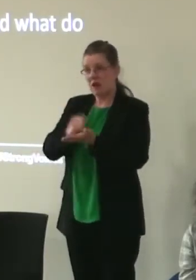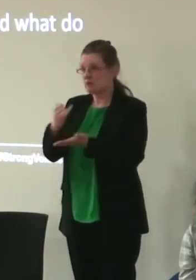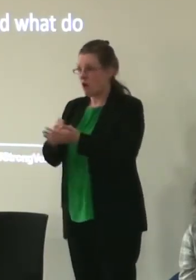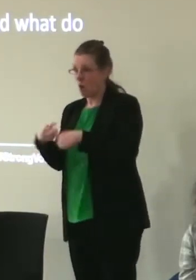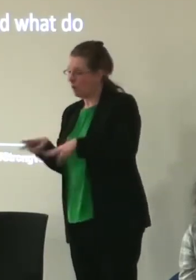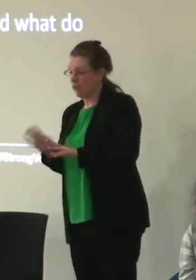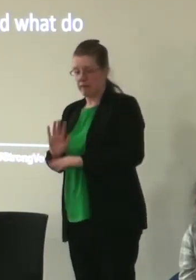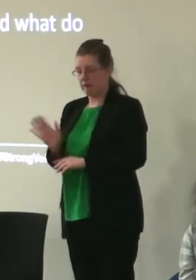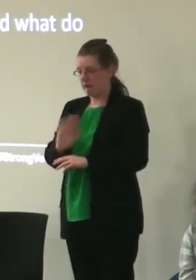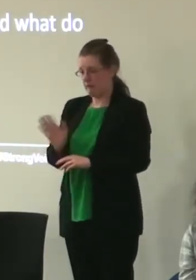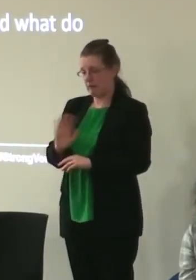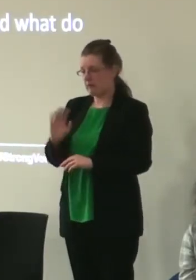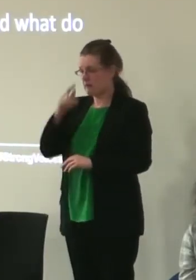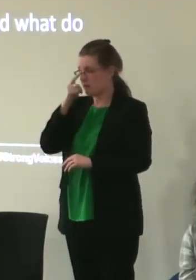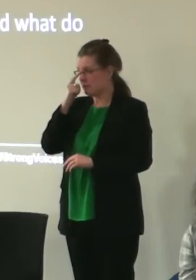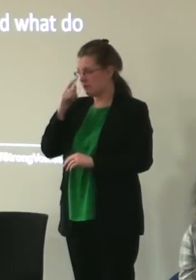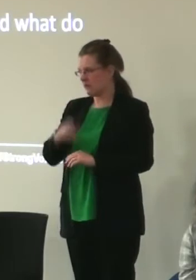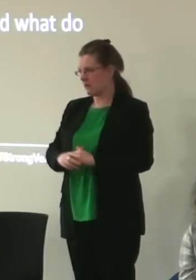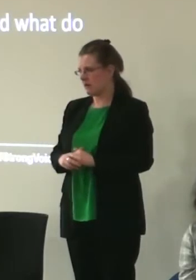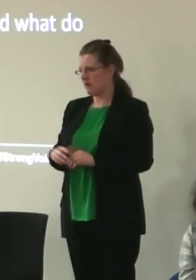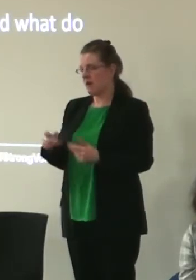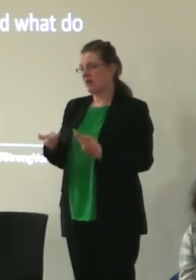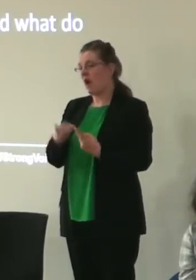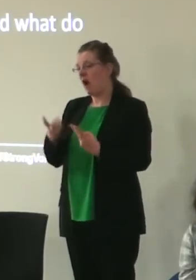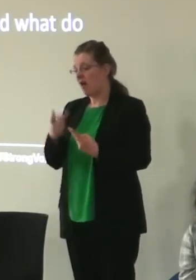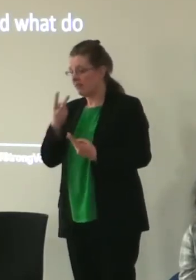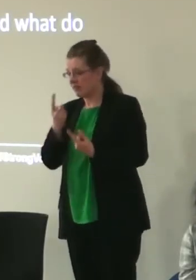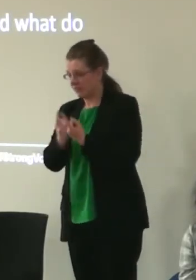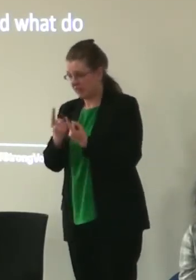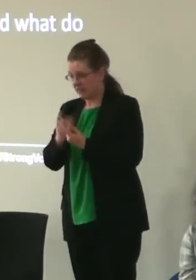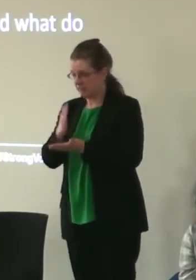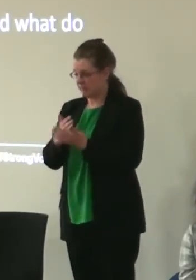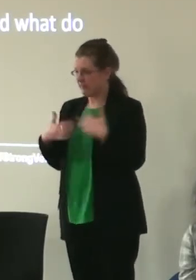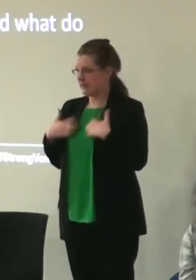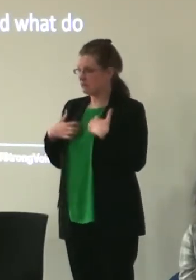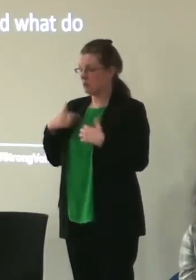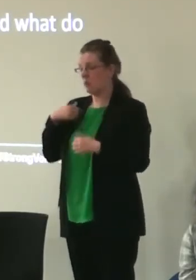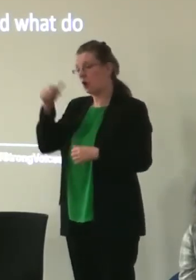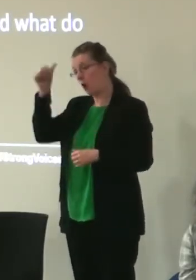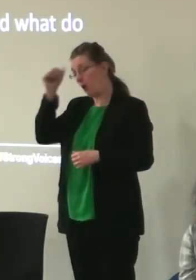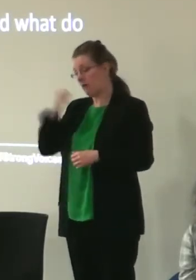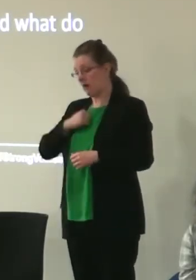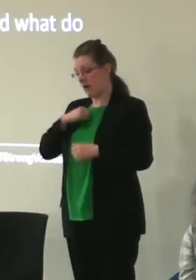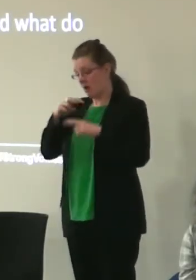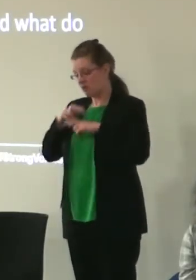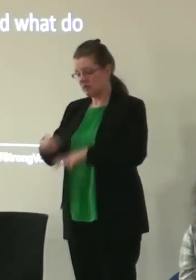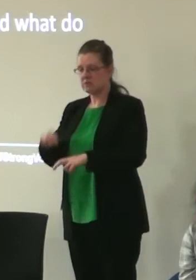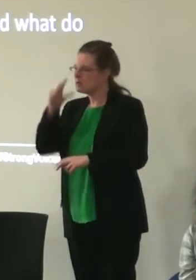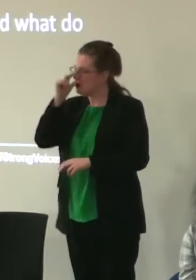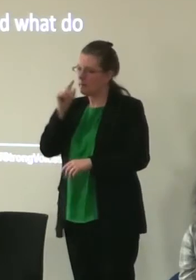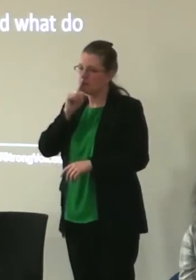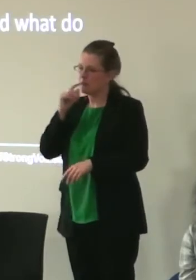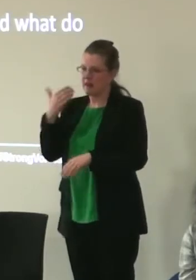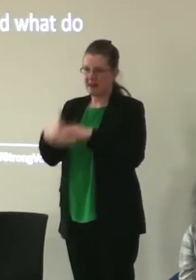way about doing that the other thing that's probably really interesting is that we know from our research that young people don't really talk about